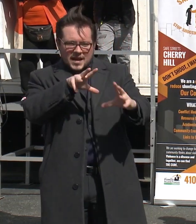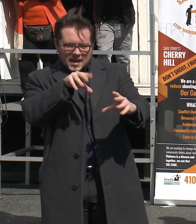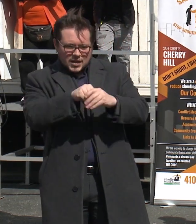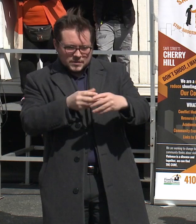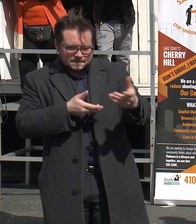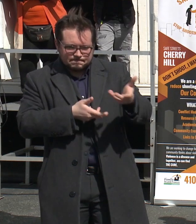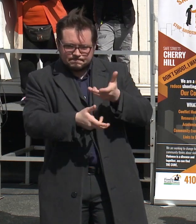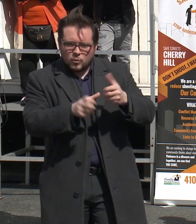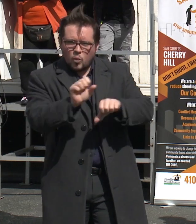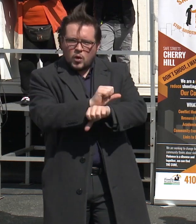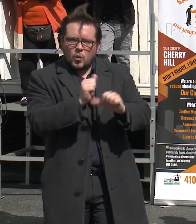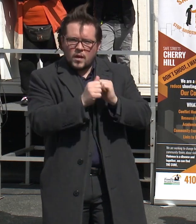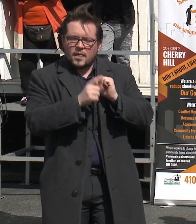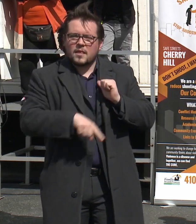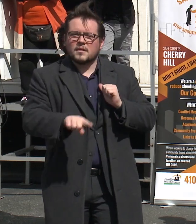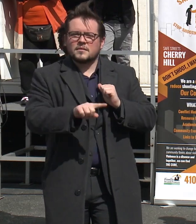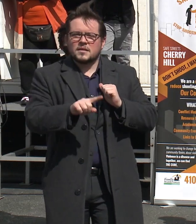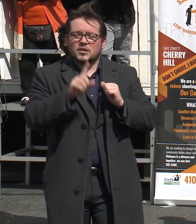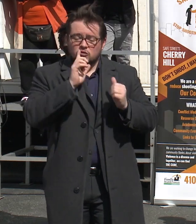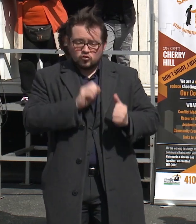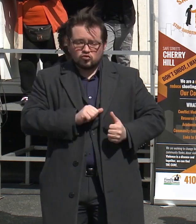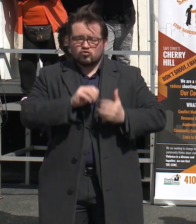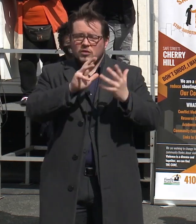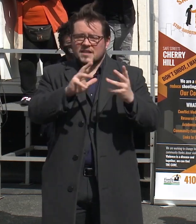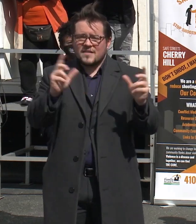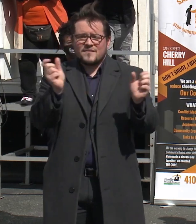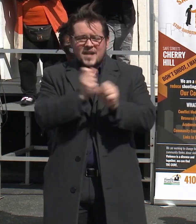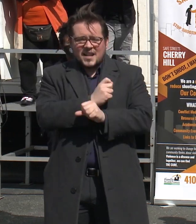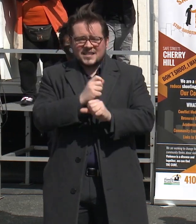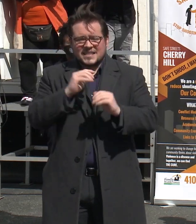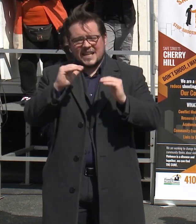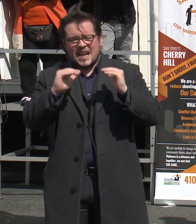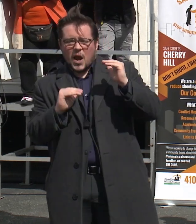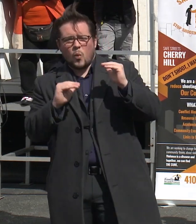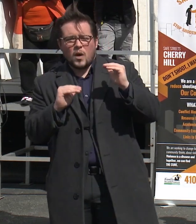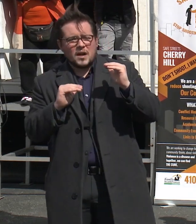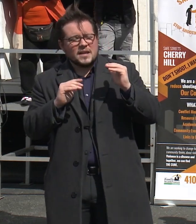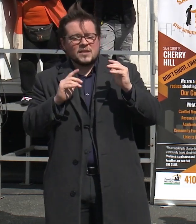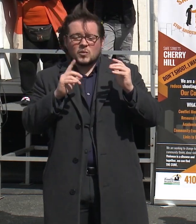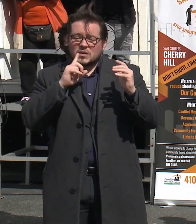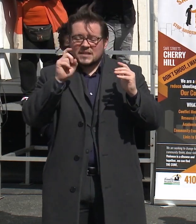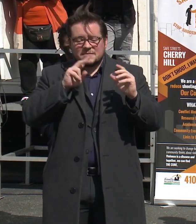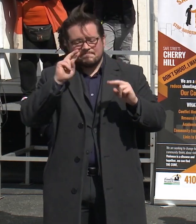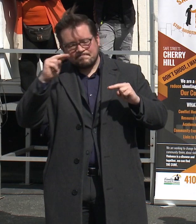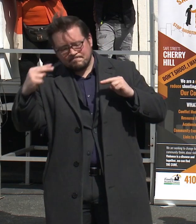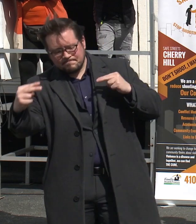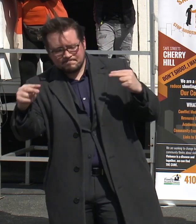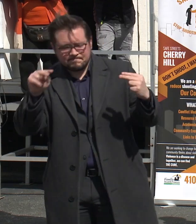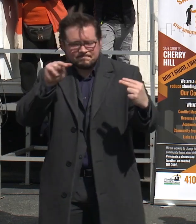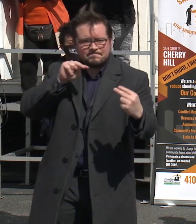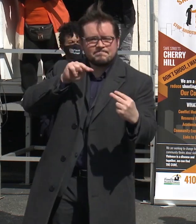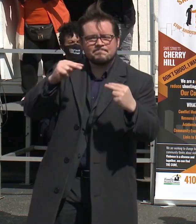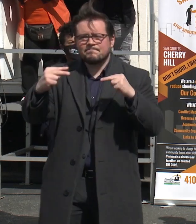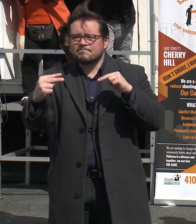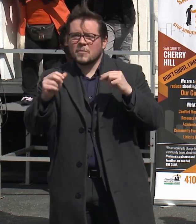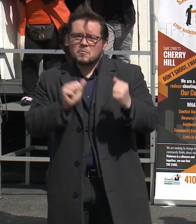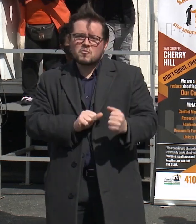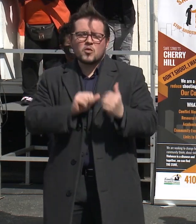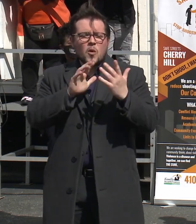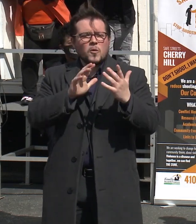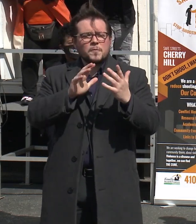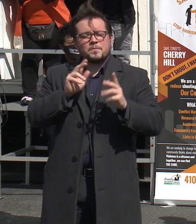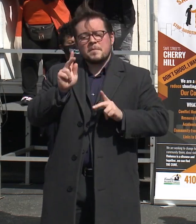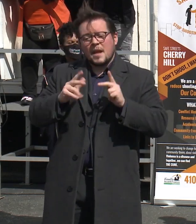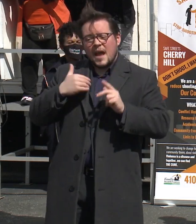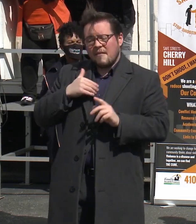Sustainably addressing violence and structural inequity requires an intersectional approach. Just as individuals have their